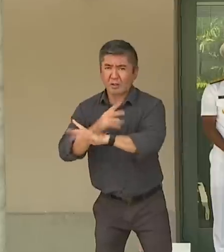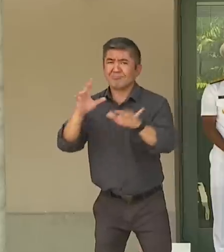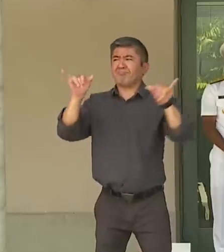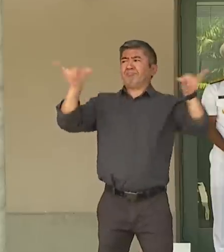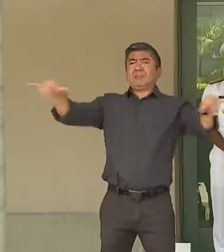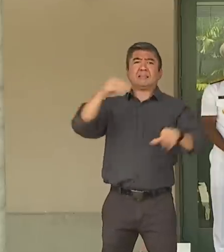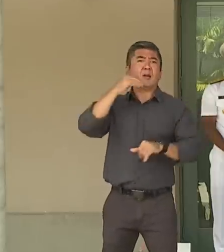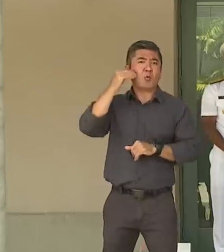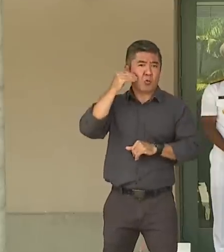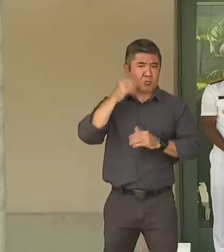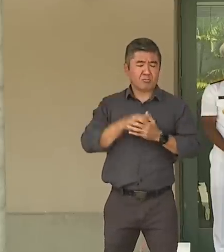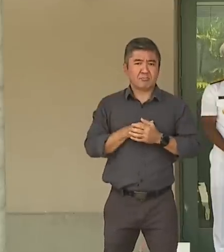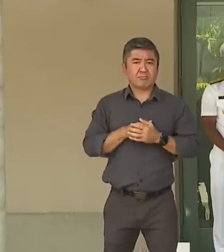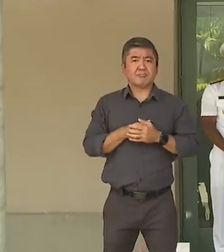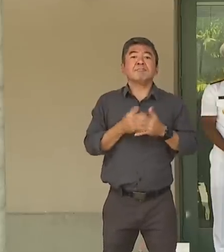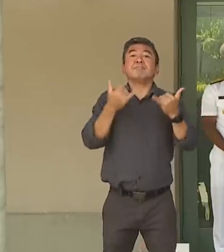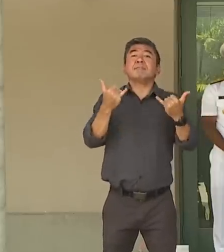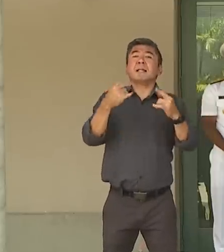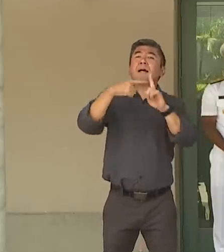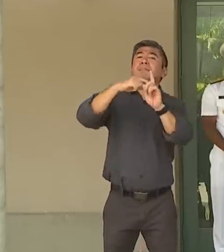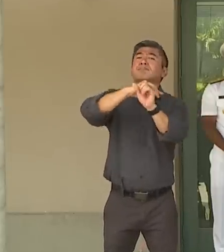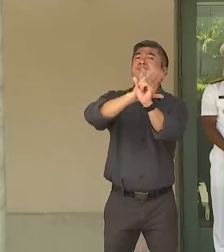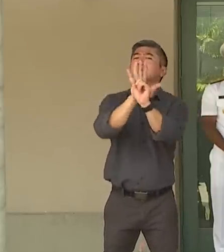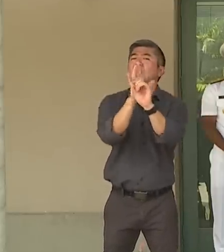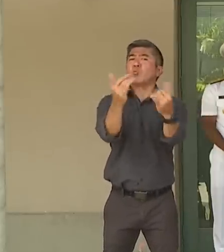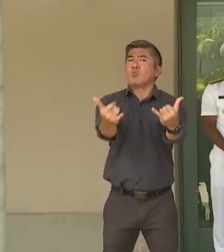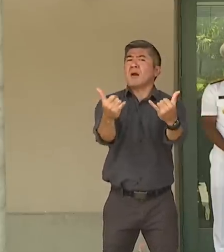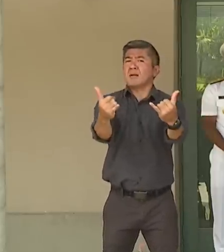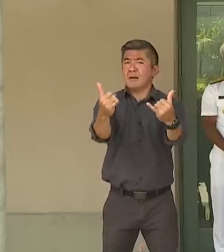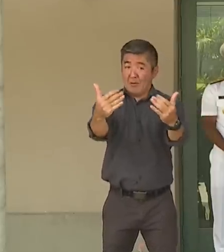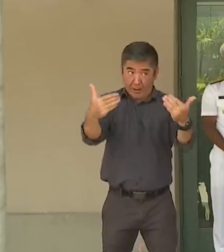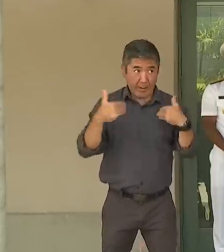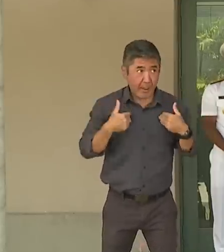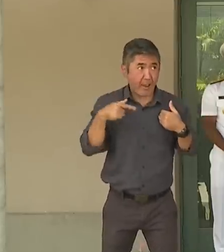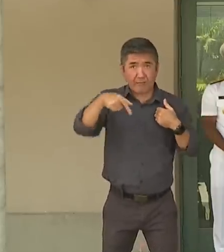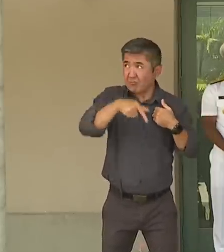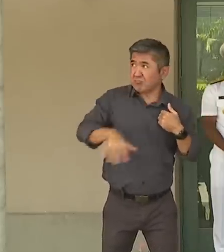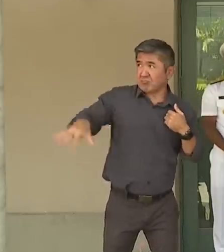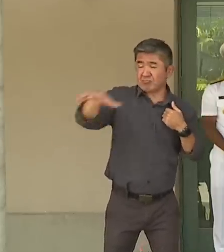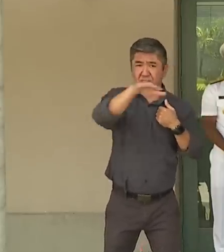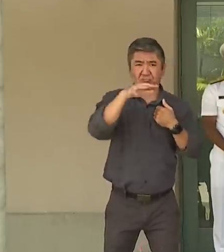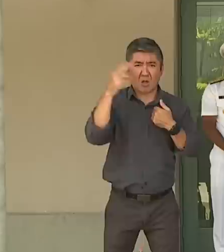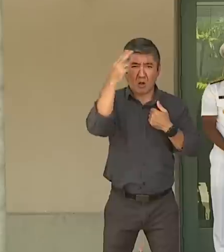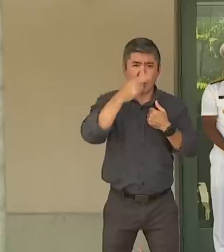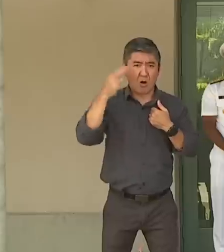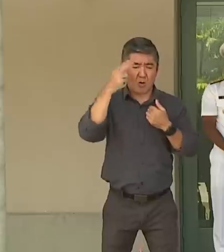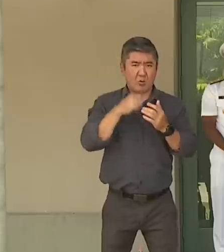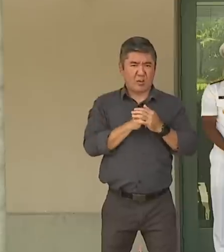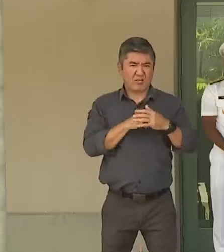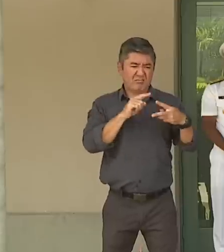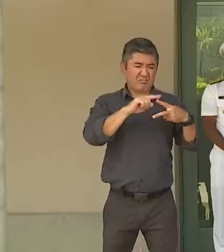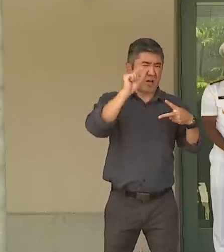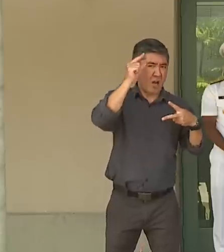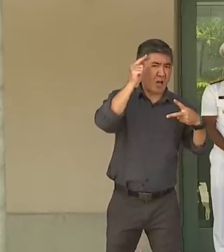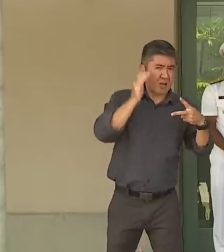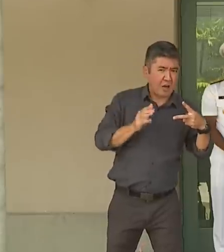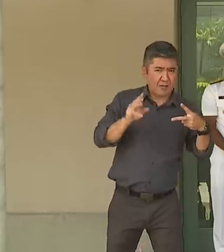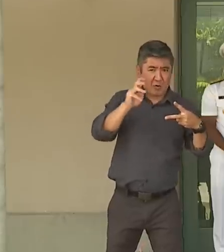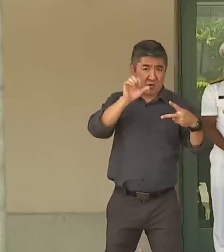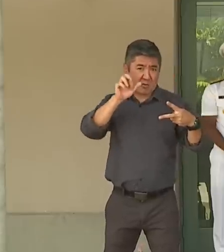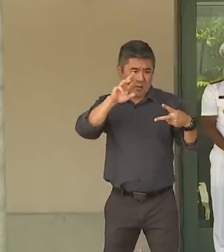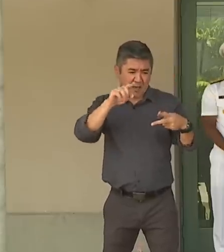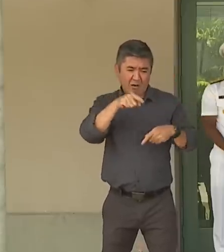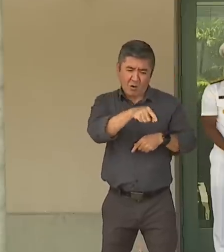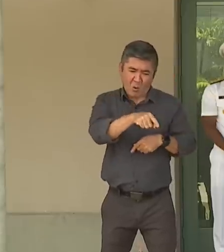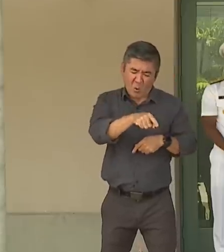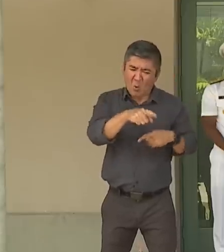Finally, the number of active cases, and in many ways, this might be the most informative thing that the governor and the mayor were able to look at. Right now,